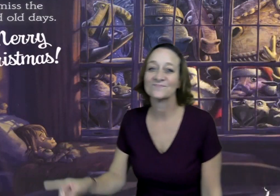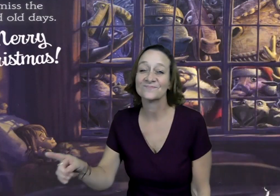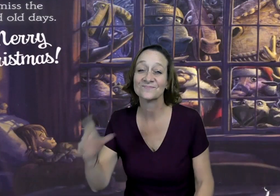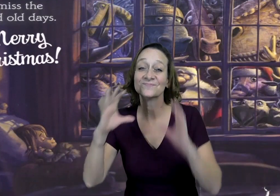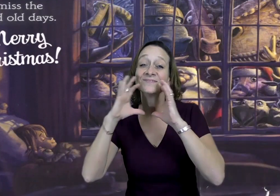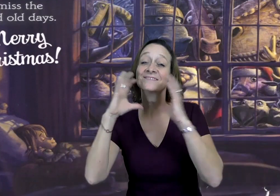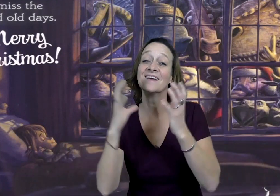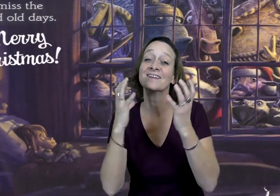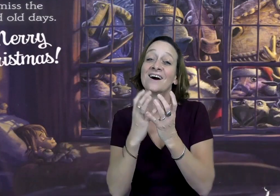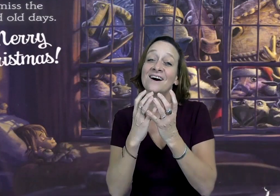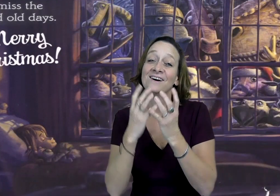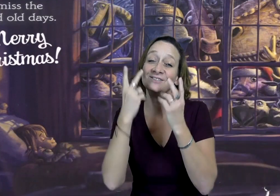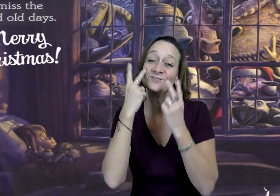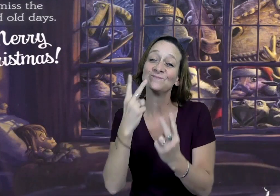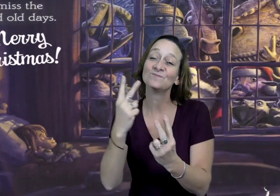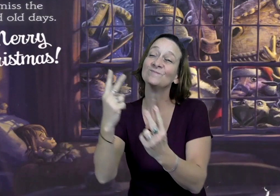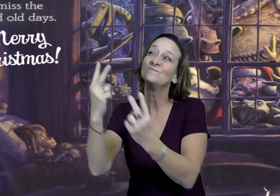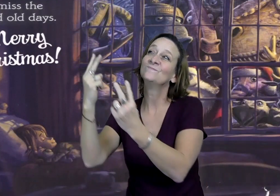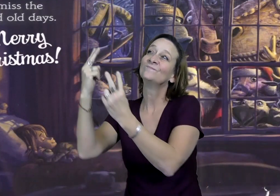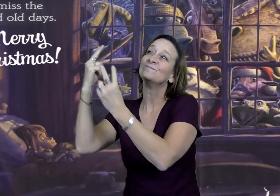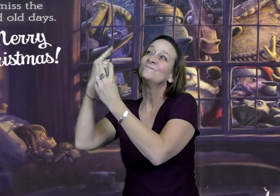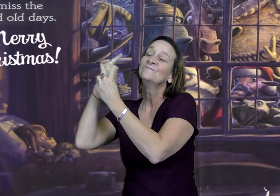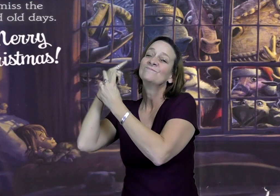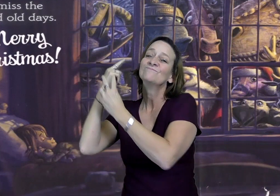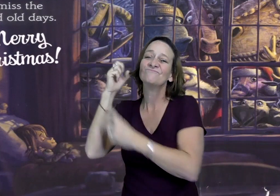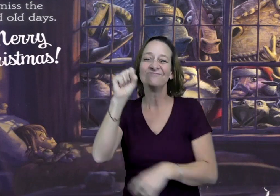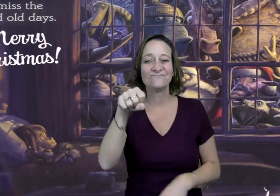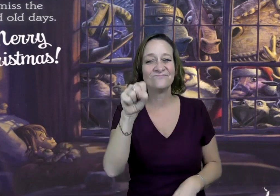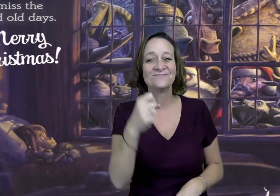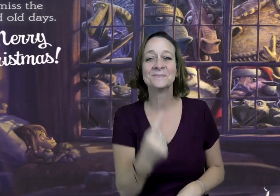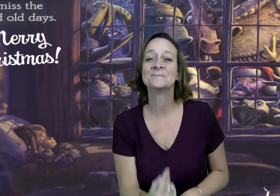Now, the I miss the good old days. miss